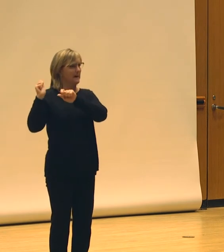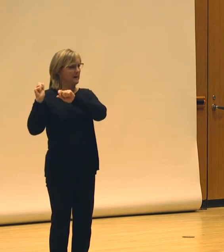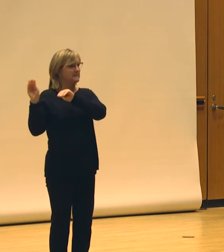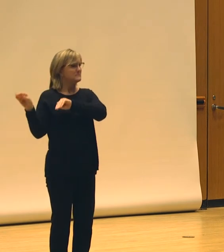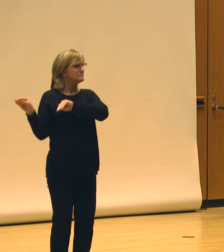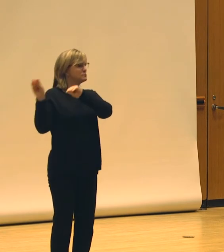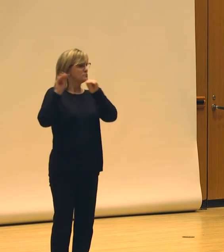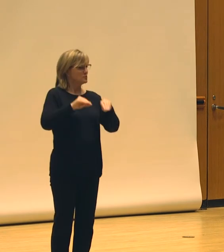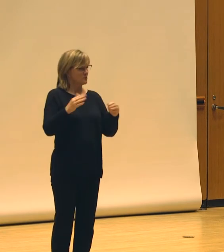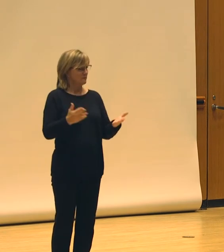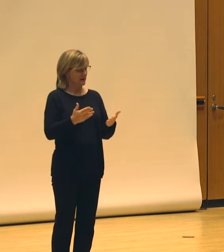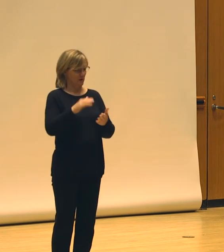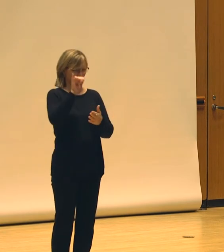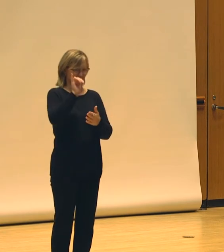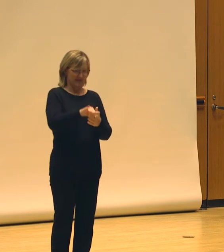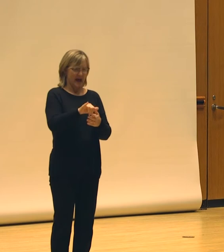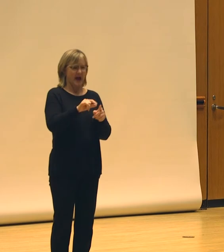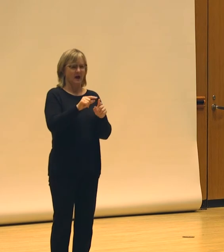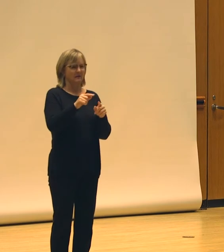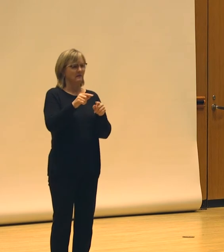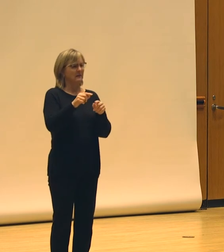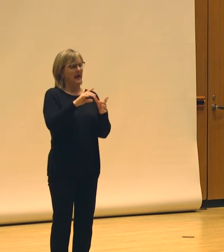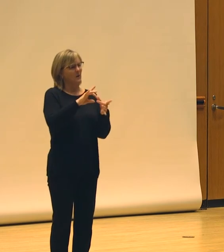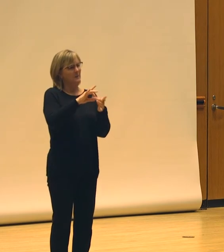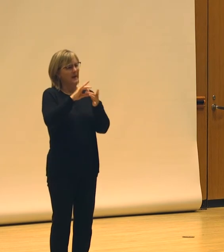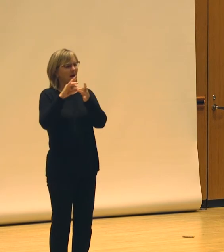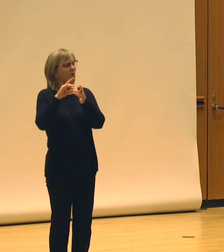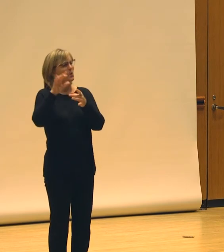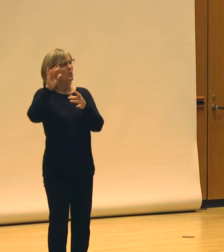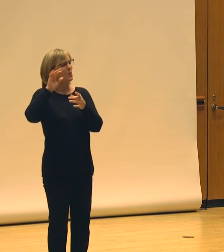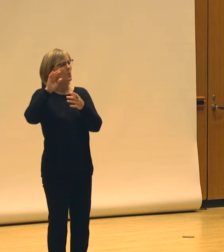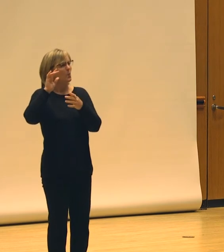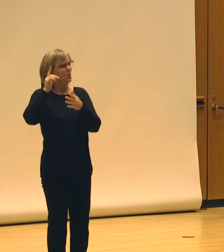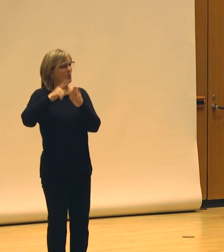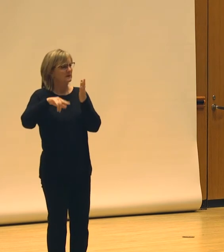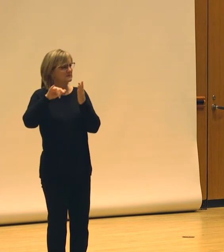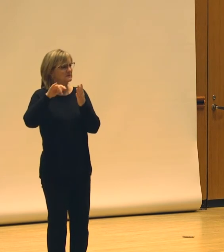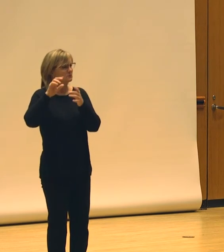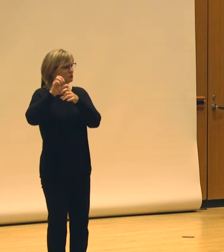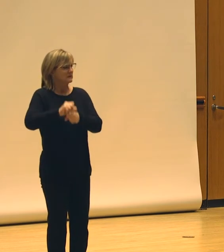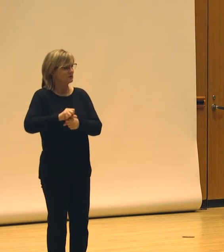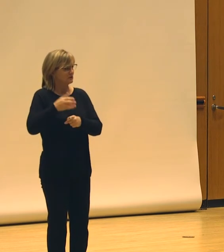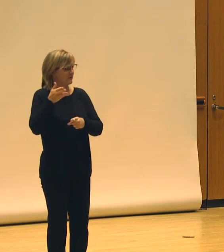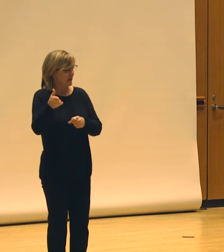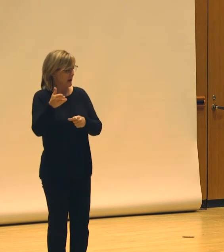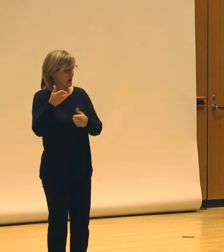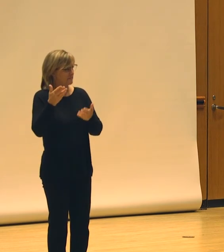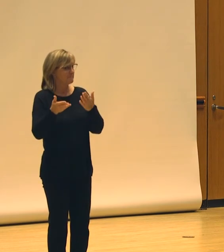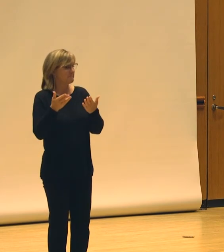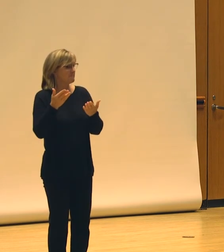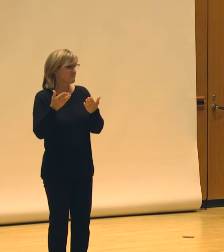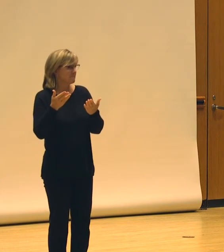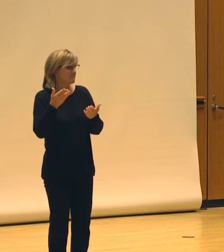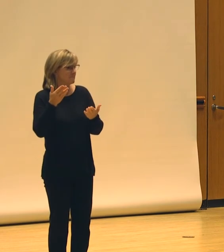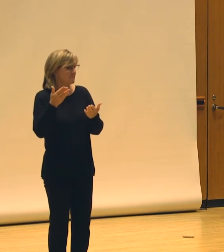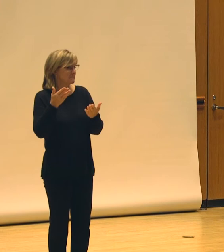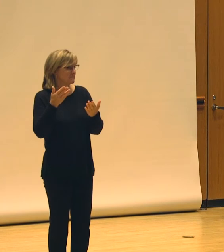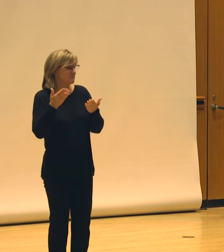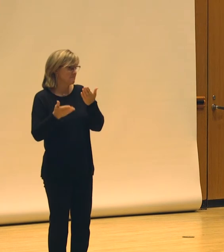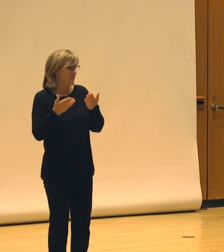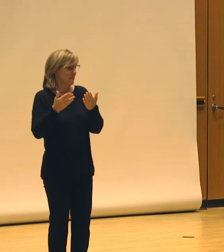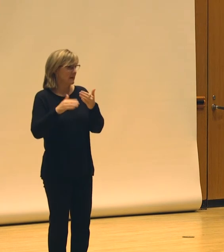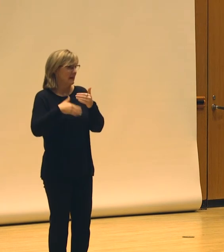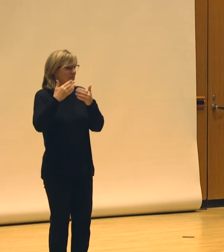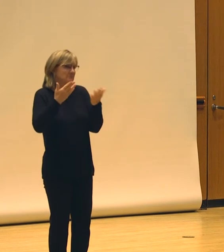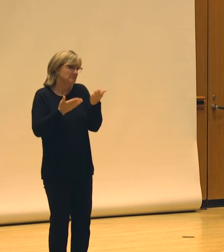And so what is that lineage and what other traditions there that might be informing or could further a next